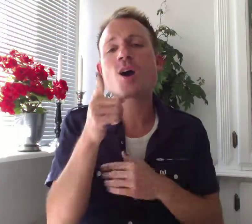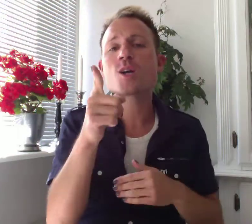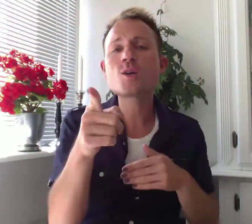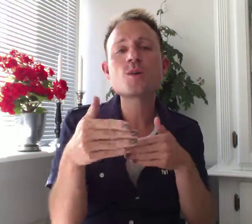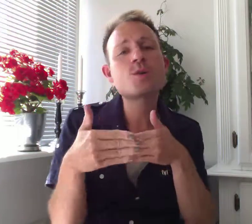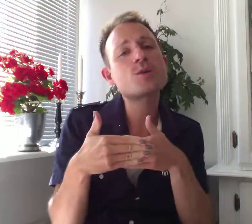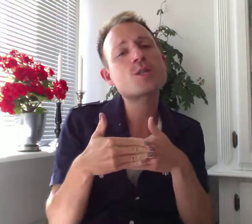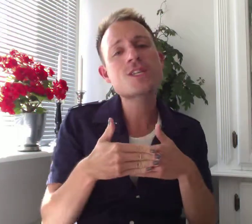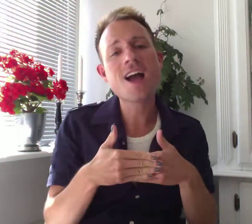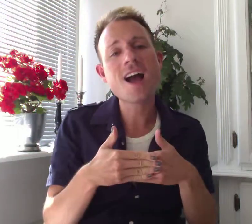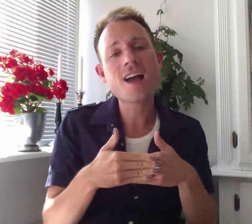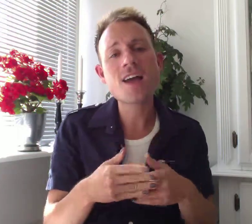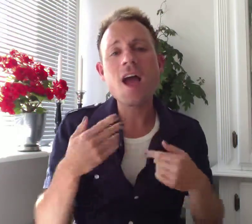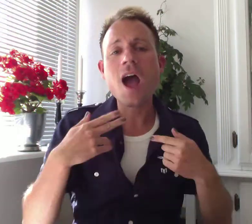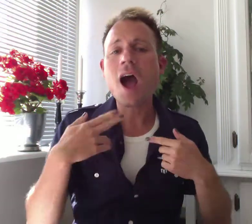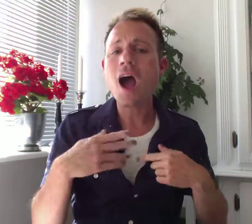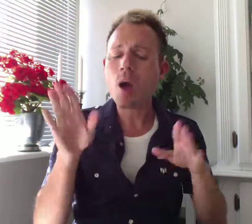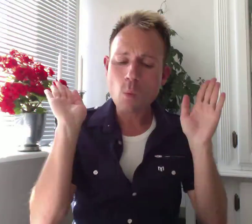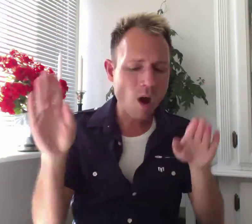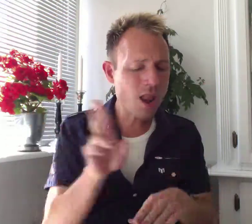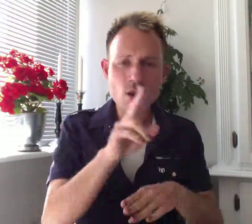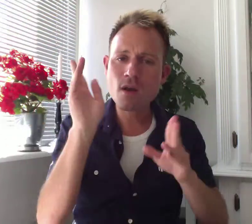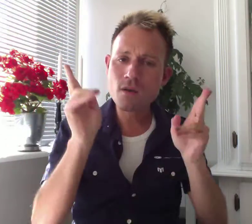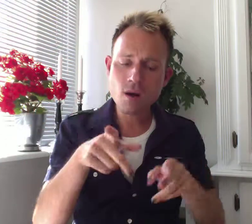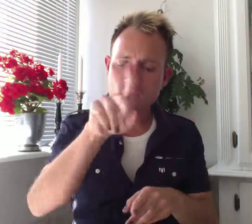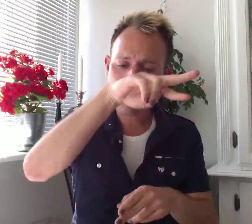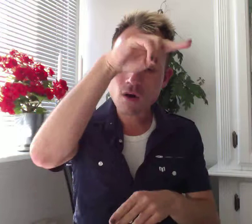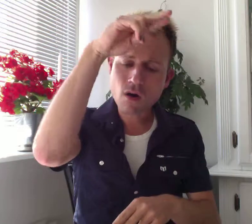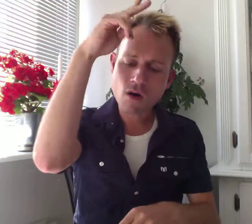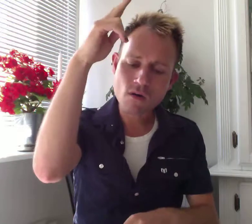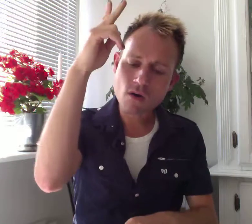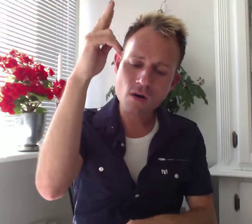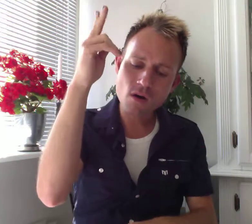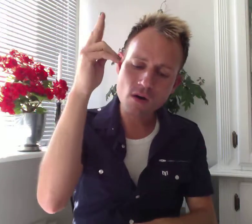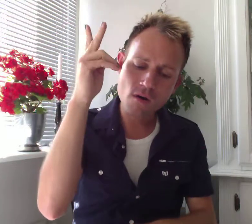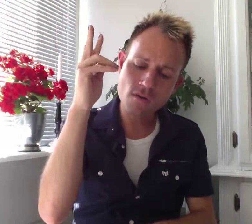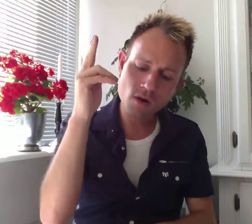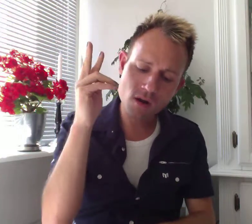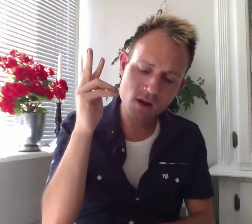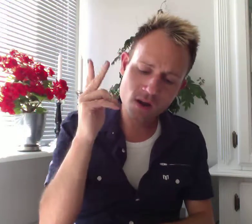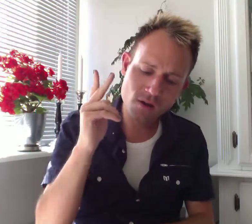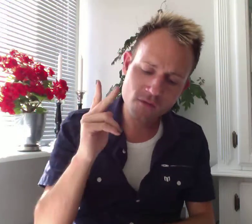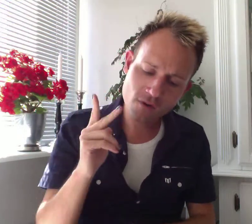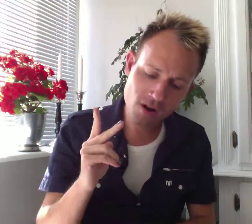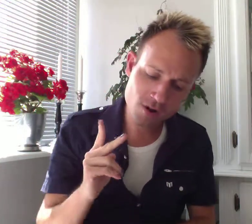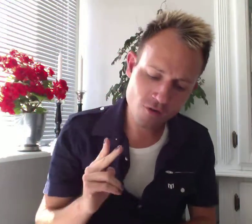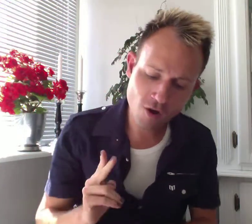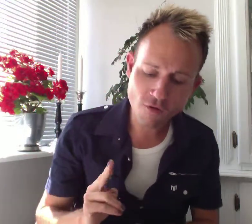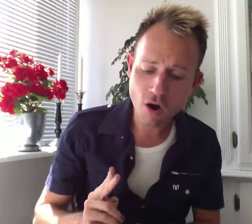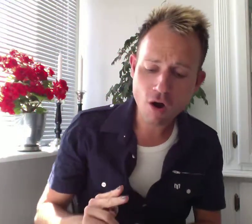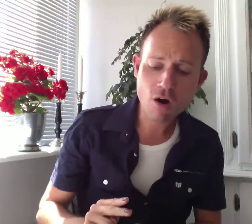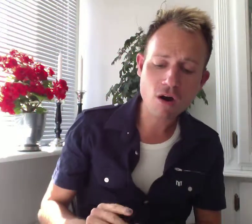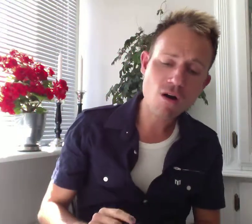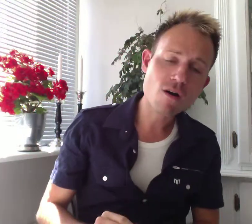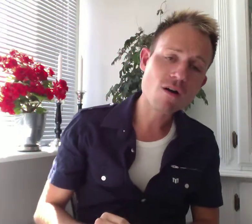you tight. And I won't let you fall.